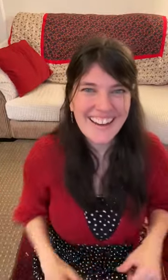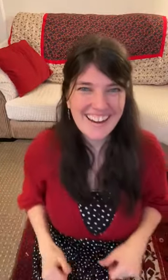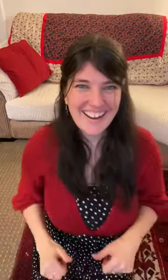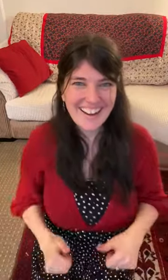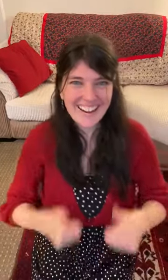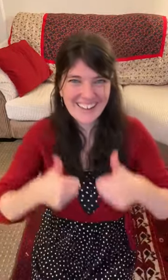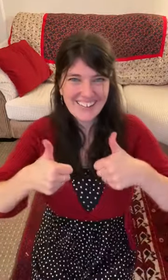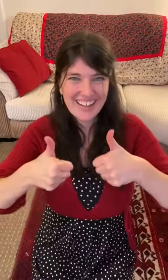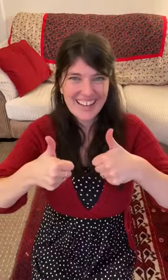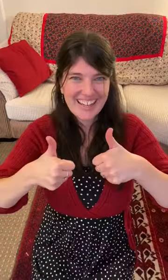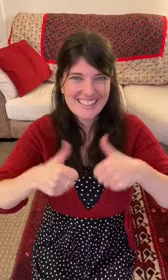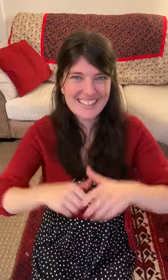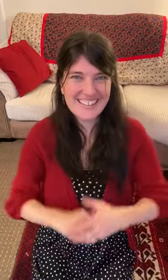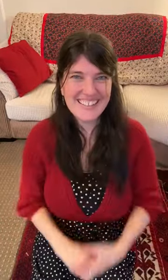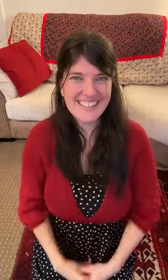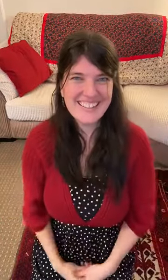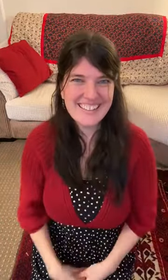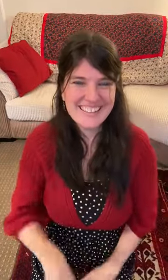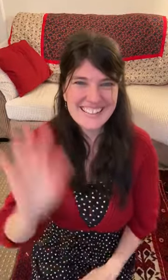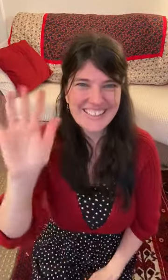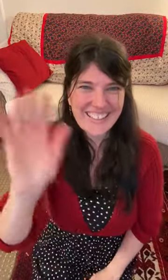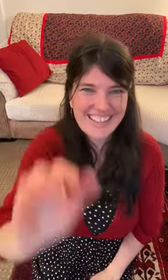All right. See you later.